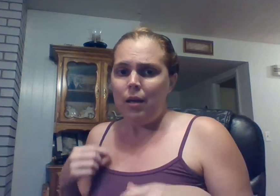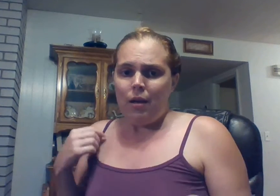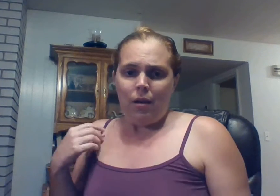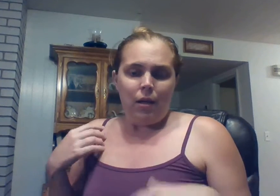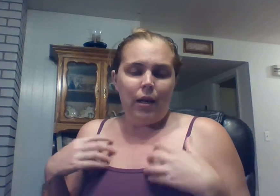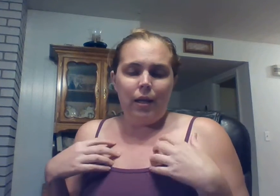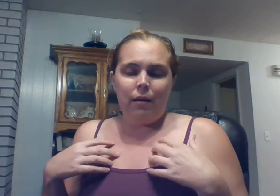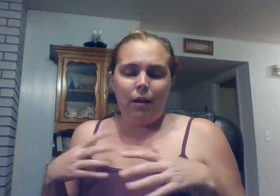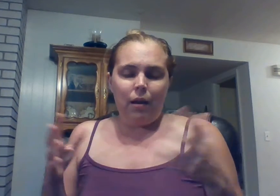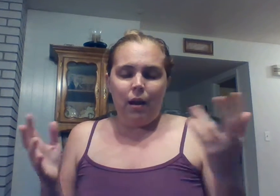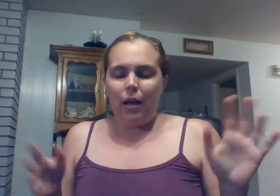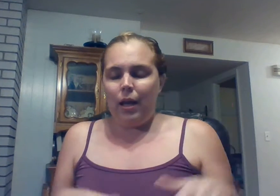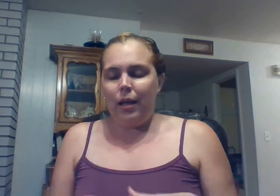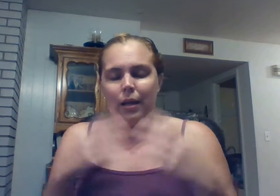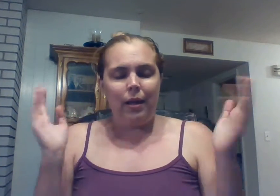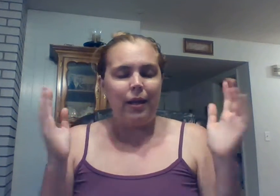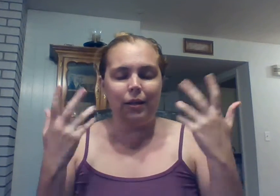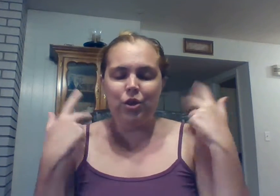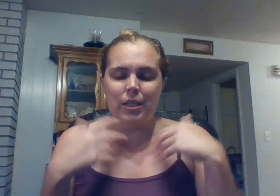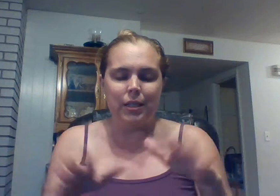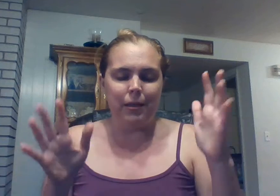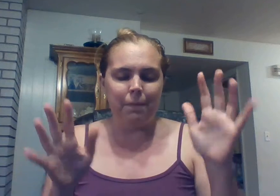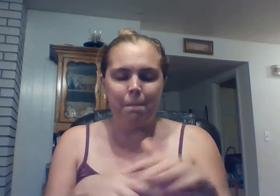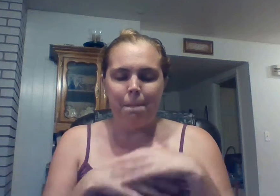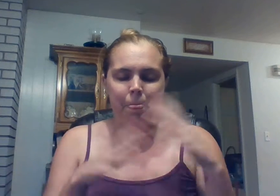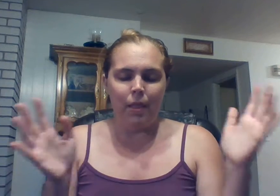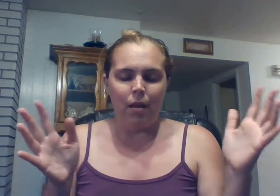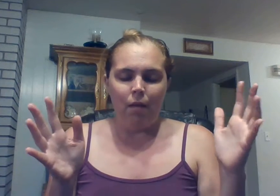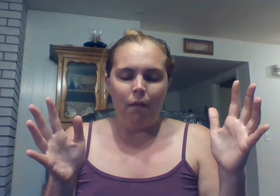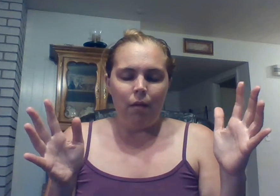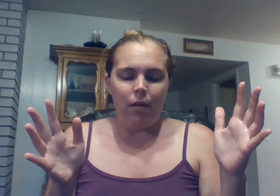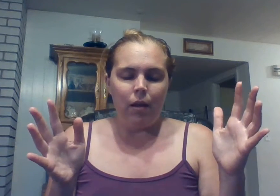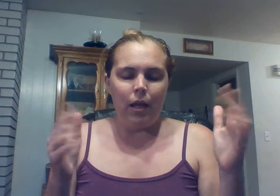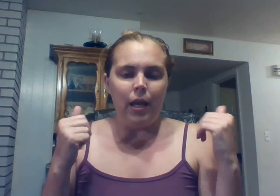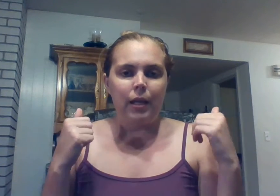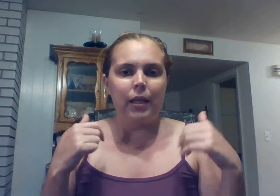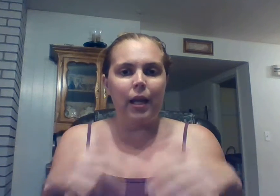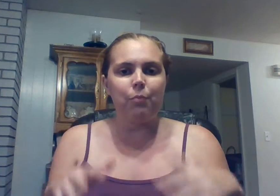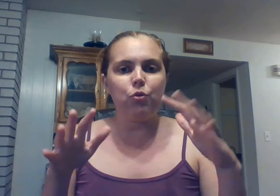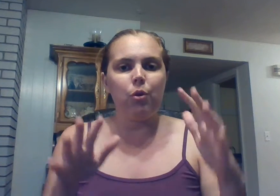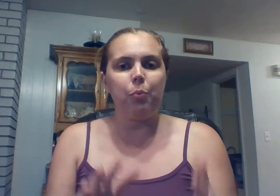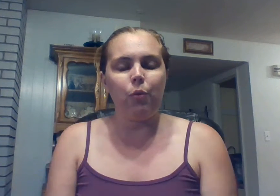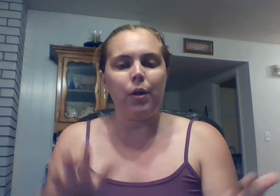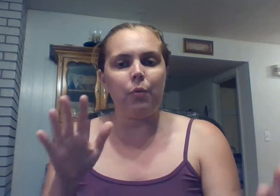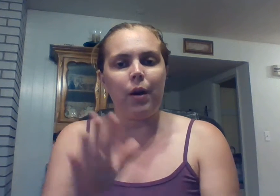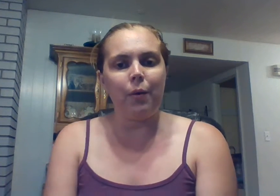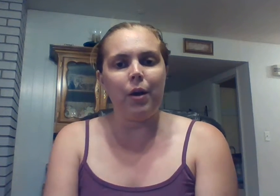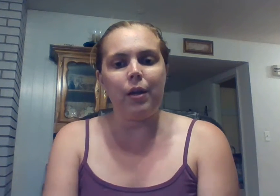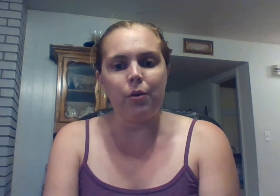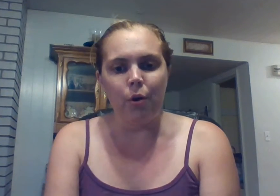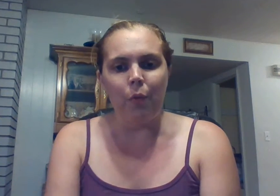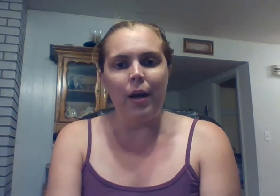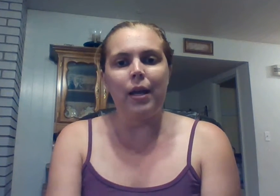it it just it came to a point where i went you know what